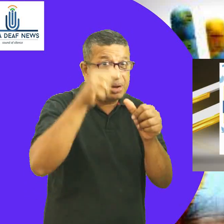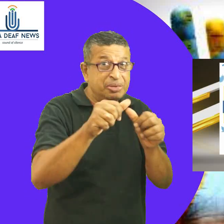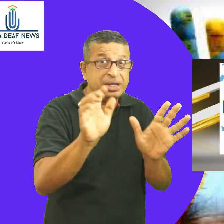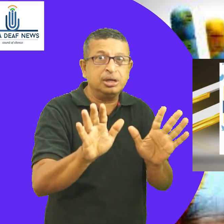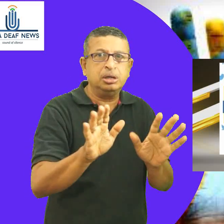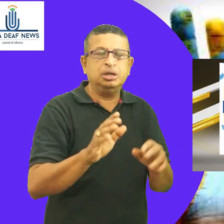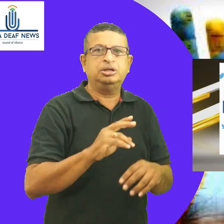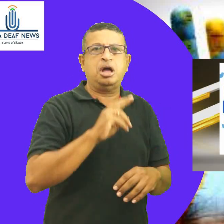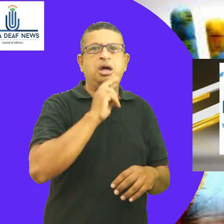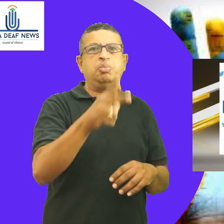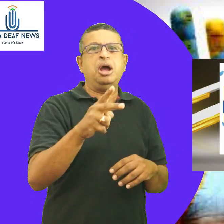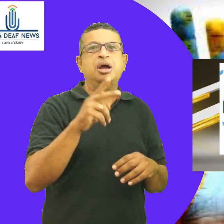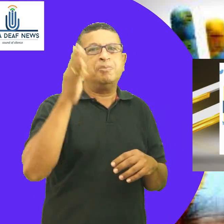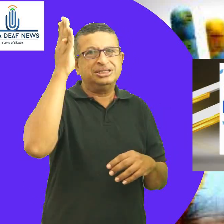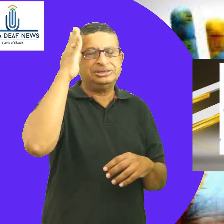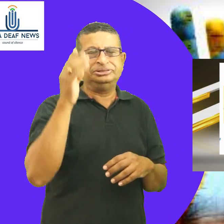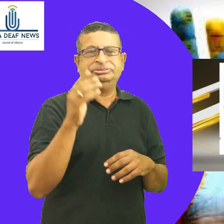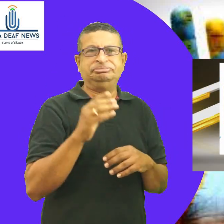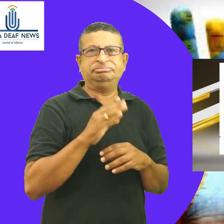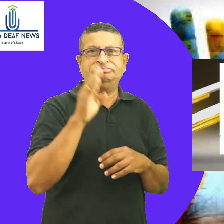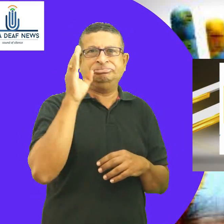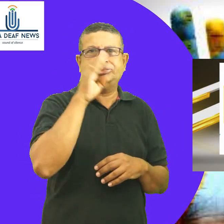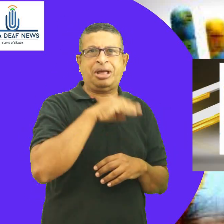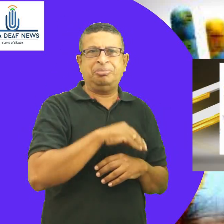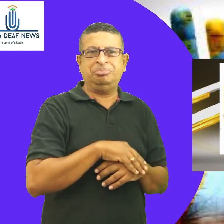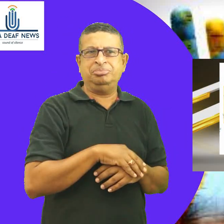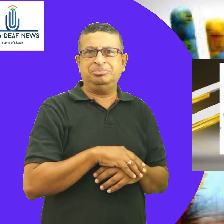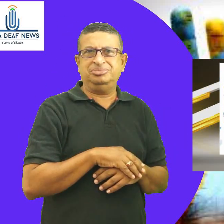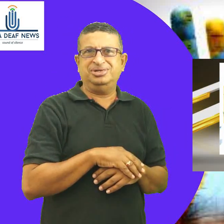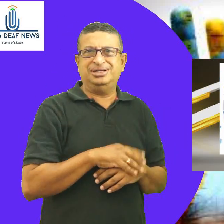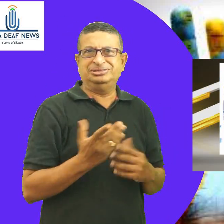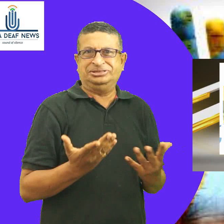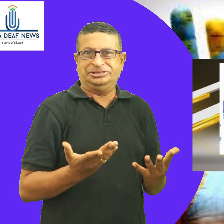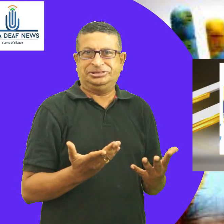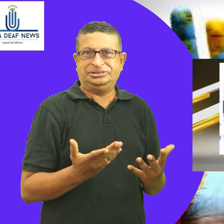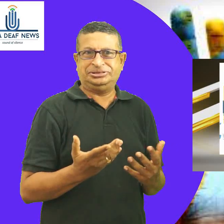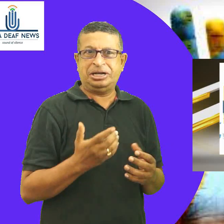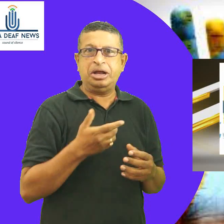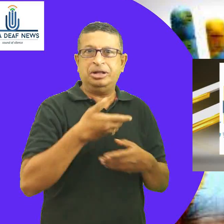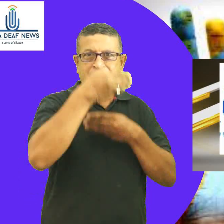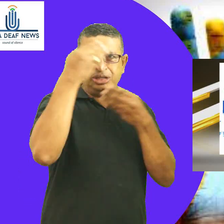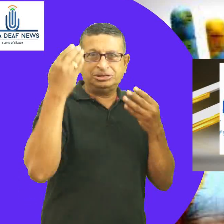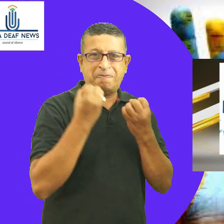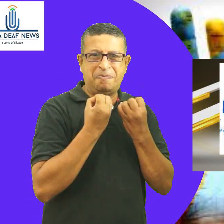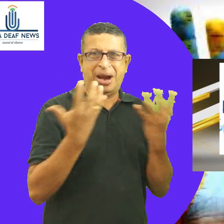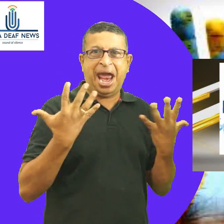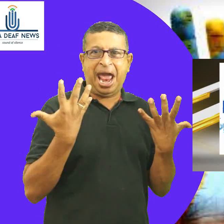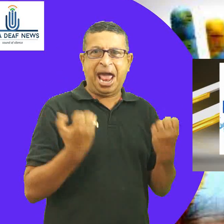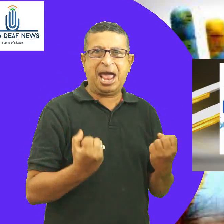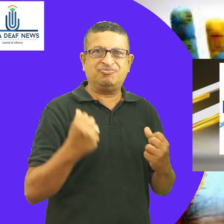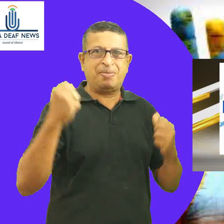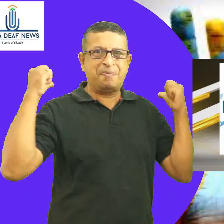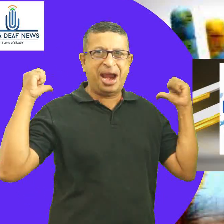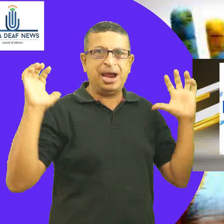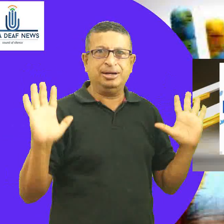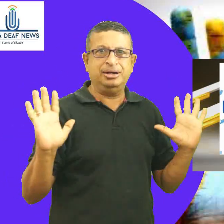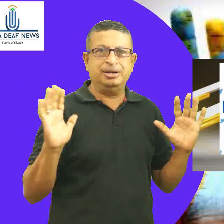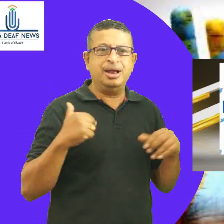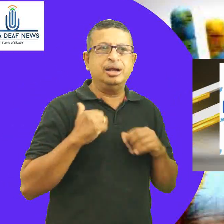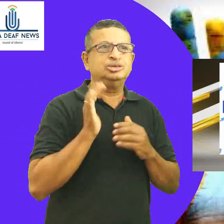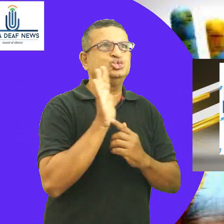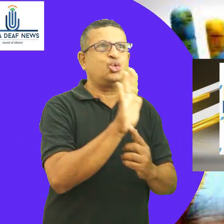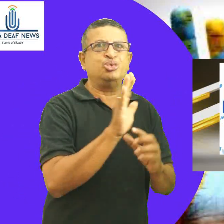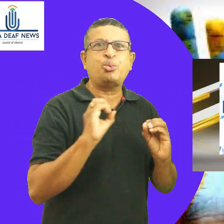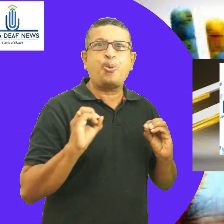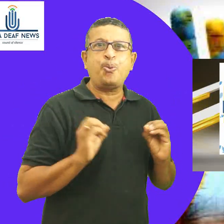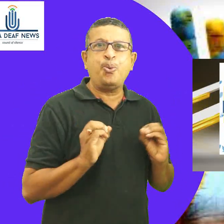and peddling false narratives is not new to Pakistan. Horses to world's largest number of UN-prescribed terrorists